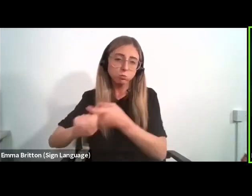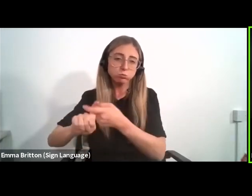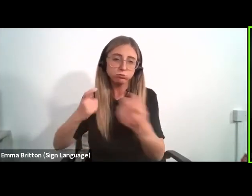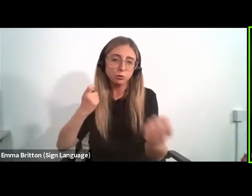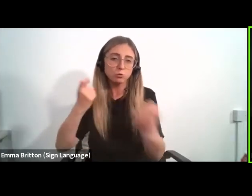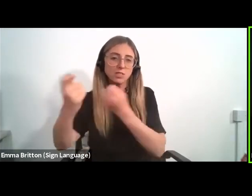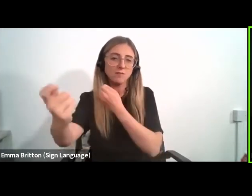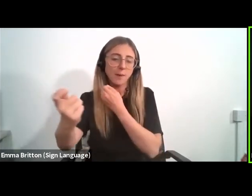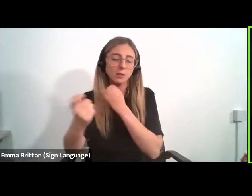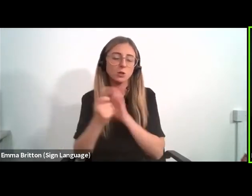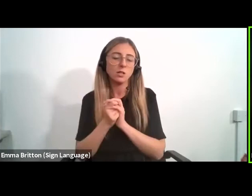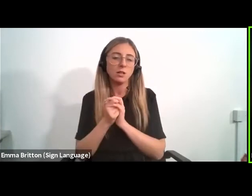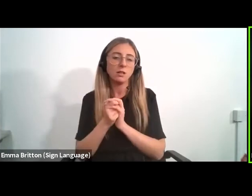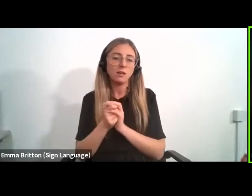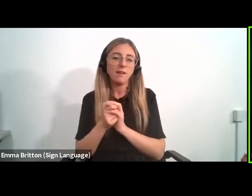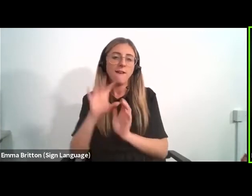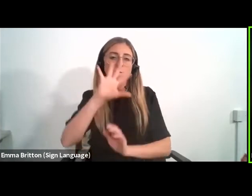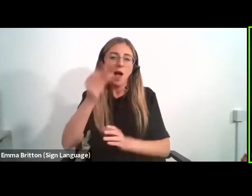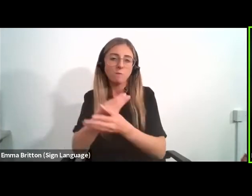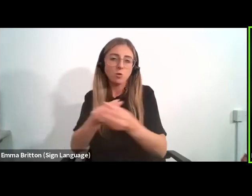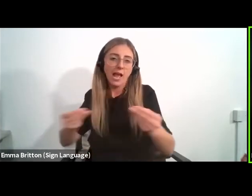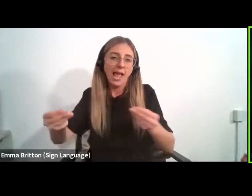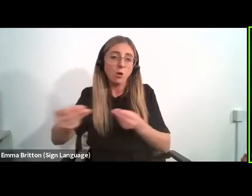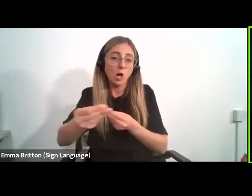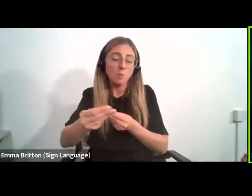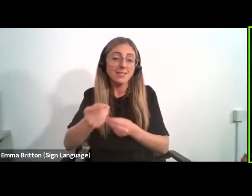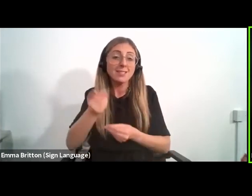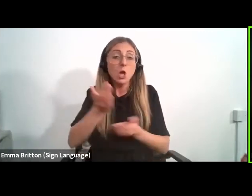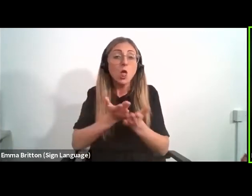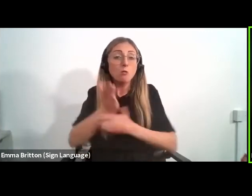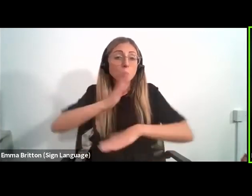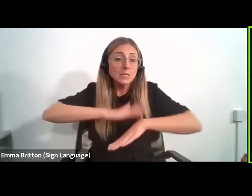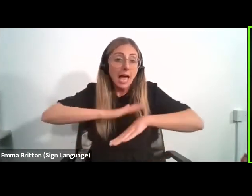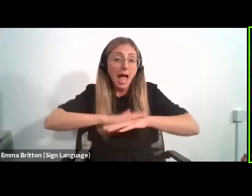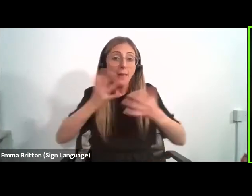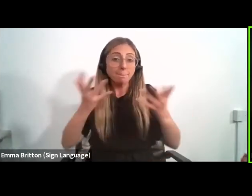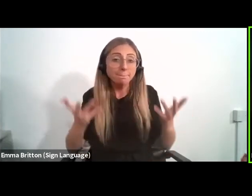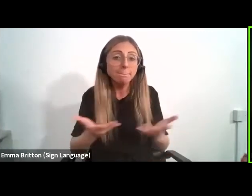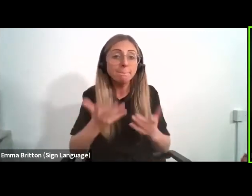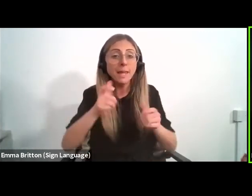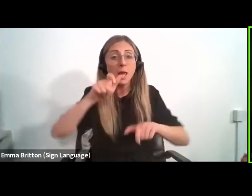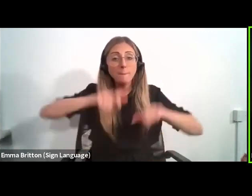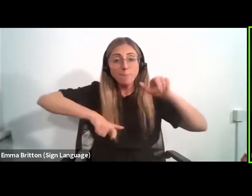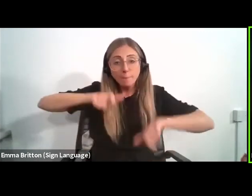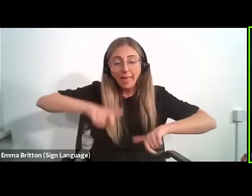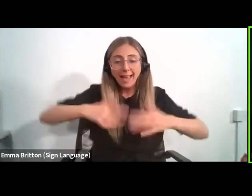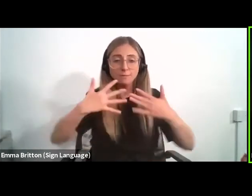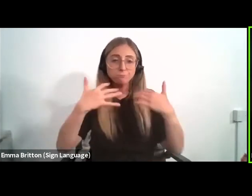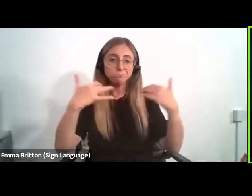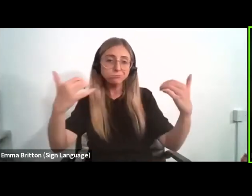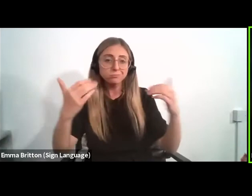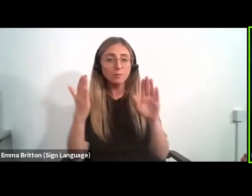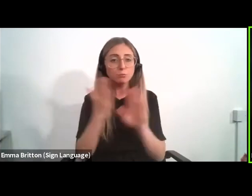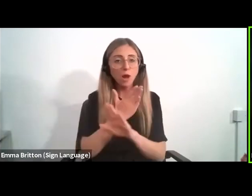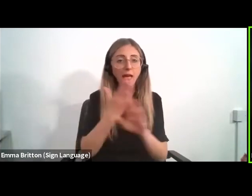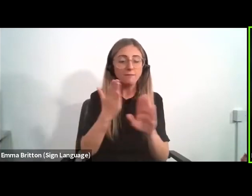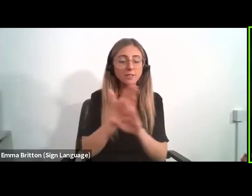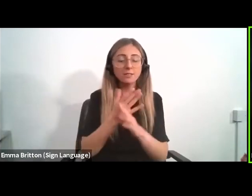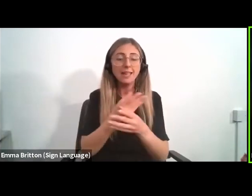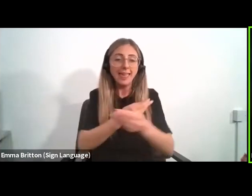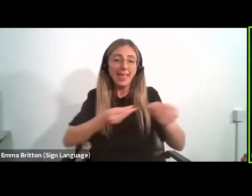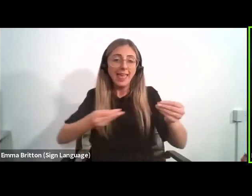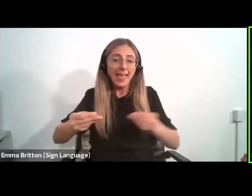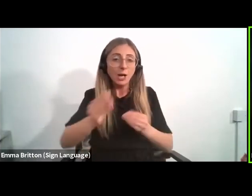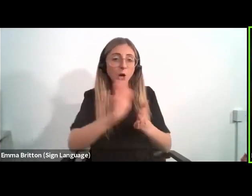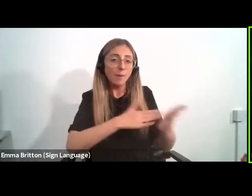of African economies. And then over time, and through a vibrant public-private partnership for economic transformation supported